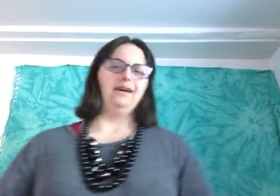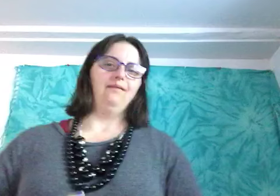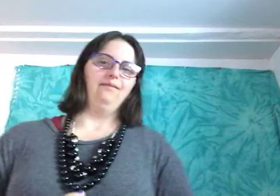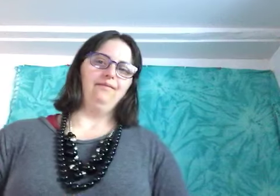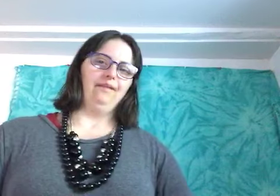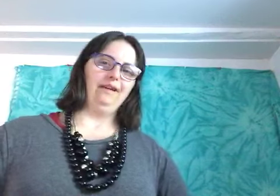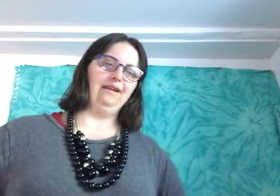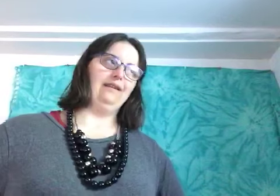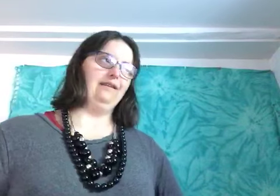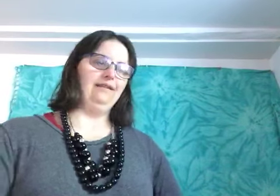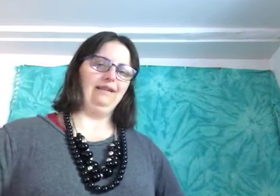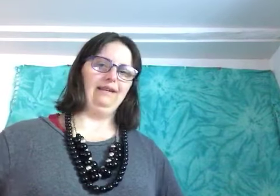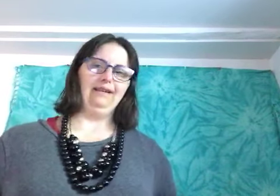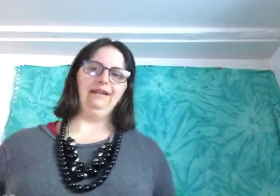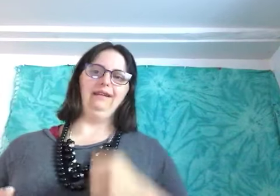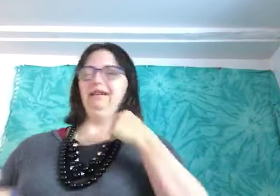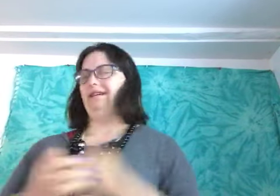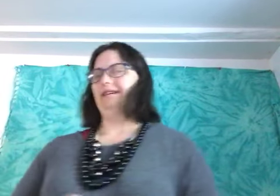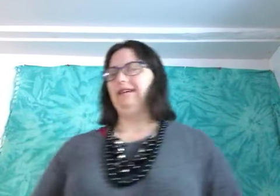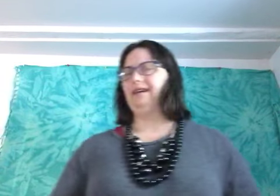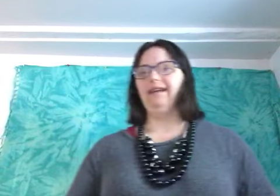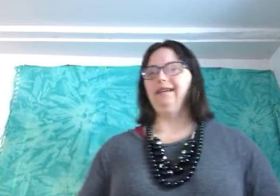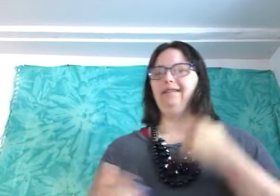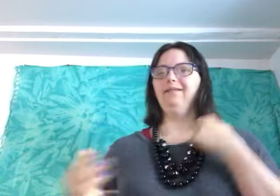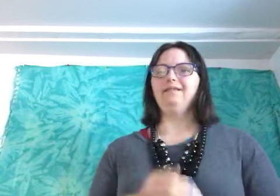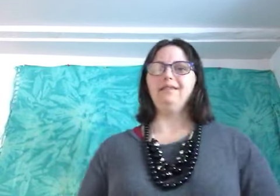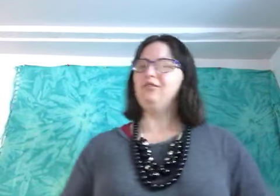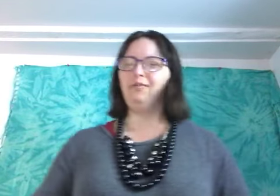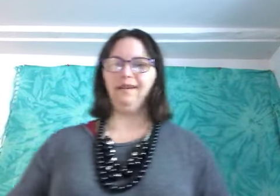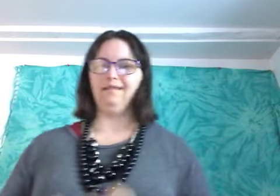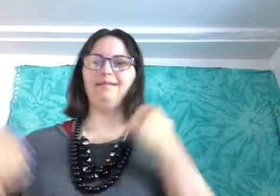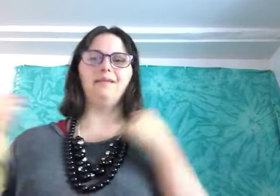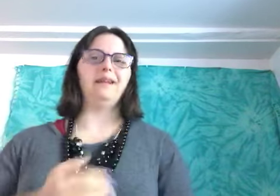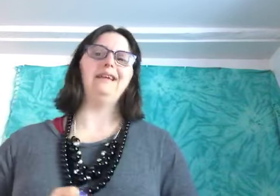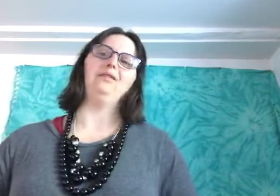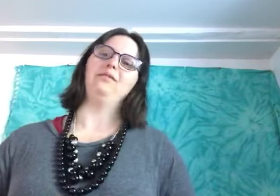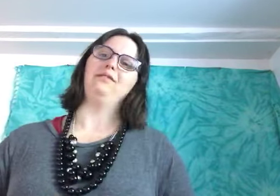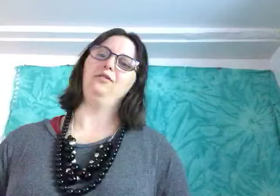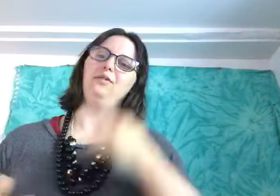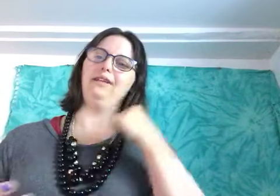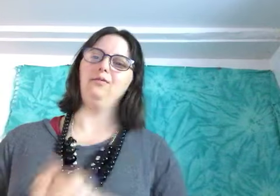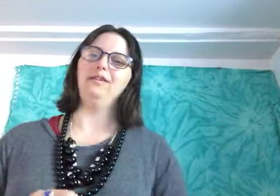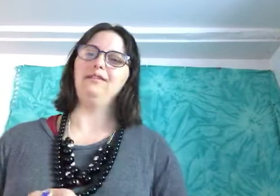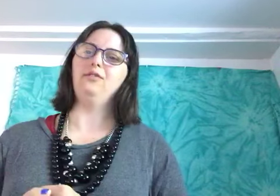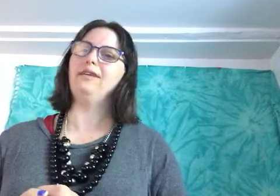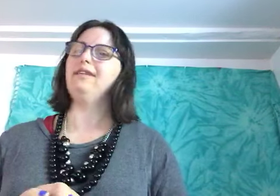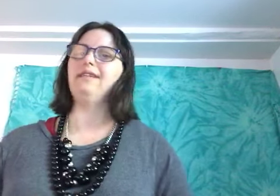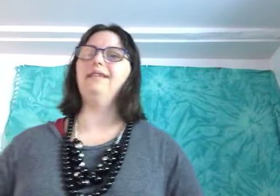and and if this youtube thing is something that you want to do and you wanted to do it and